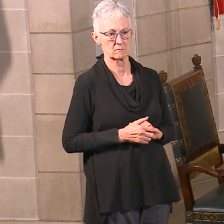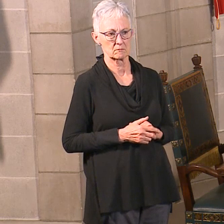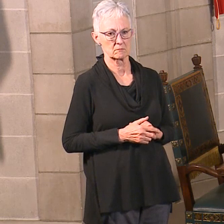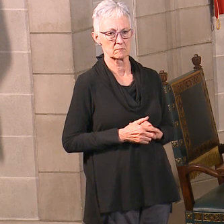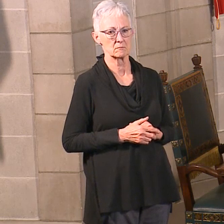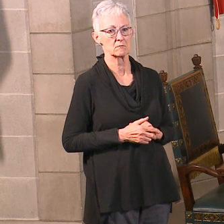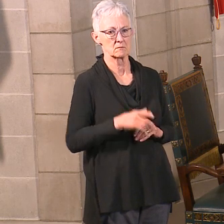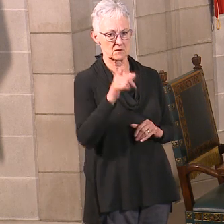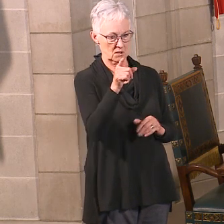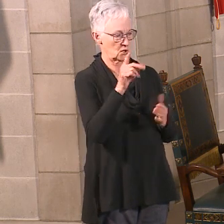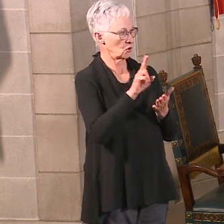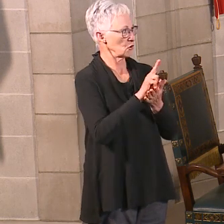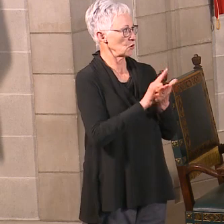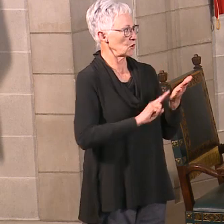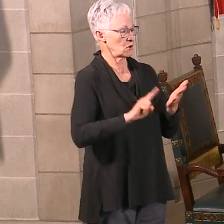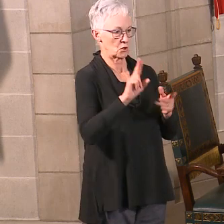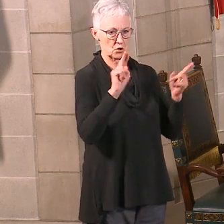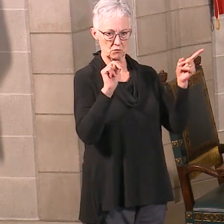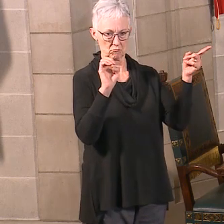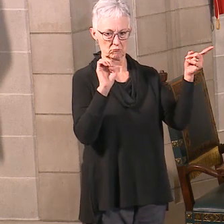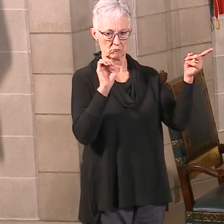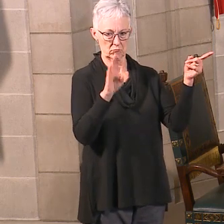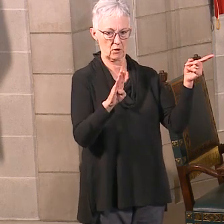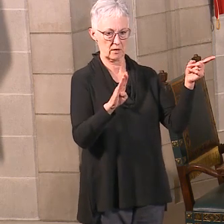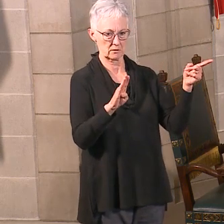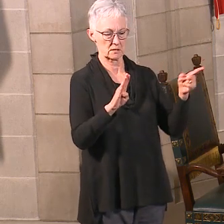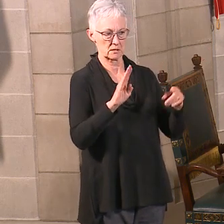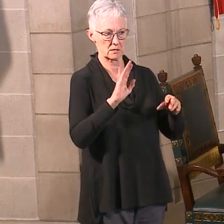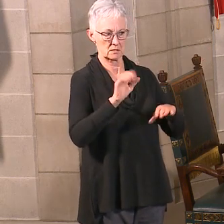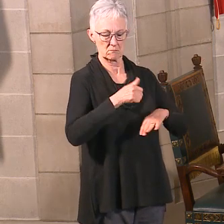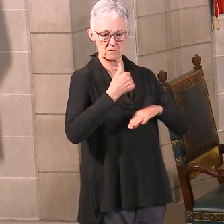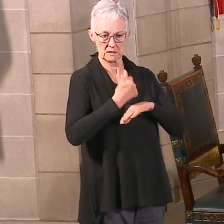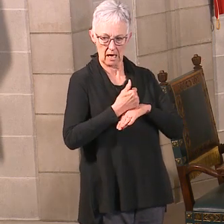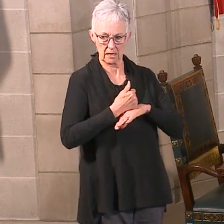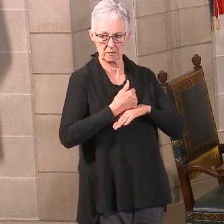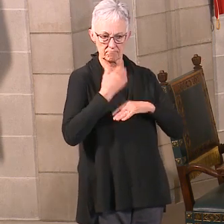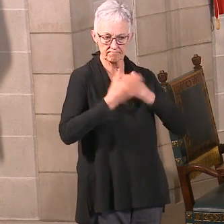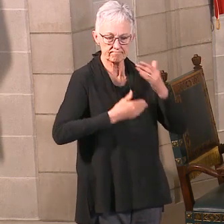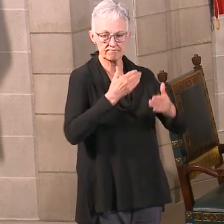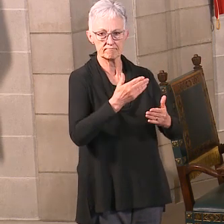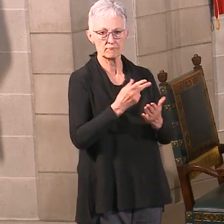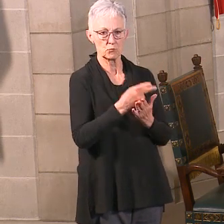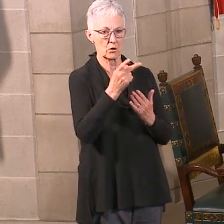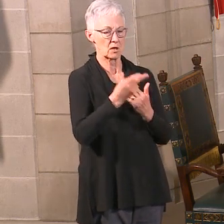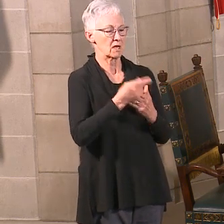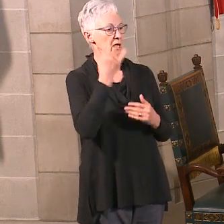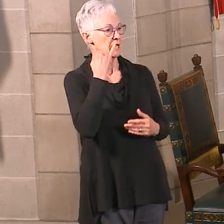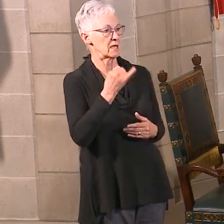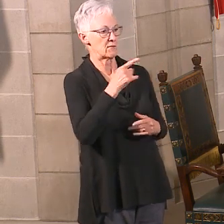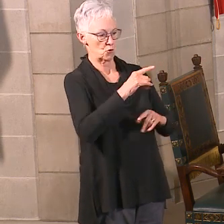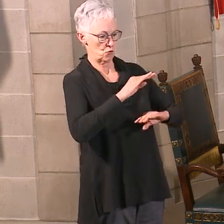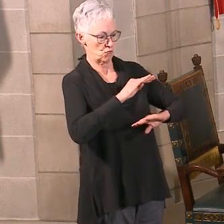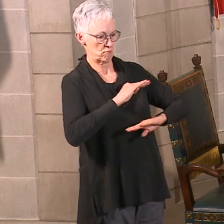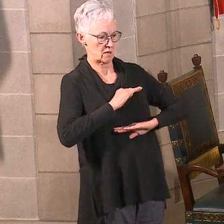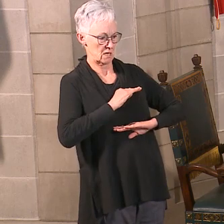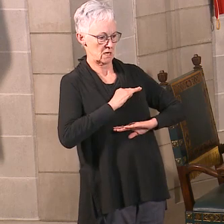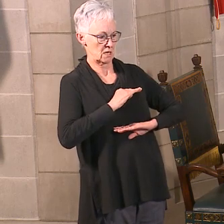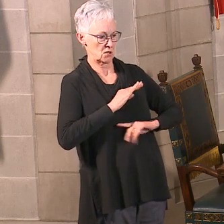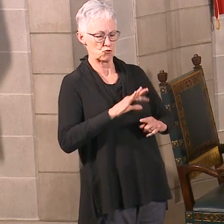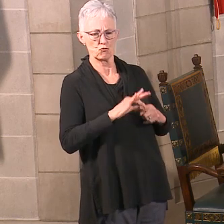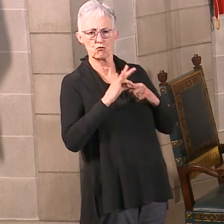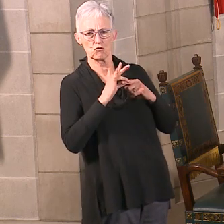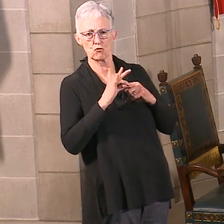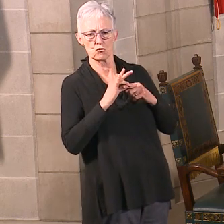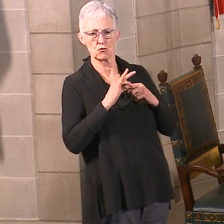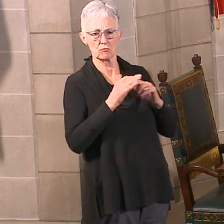So, yeah, of Nebraska rolling out a program to be able to make sure that if you met certain income guidelines, I believe it was $60,000 a